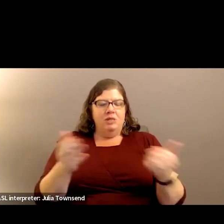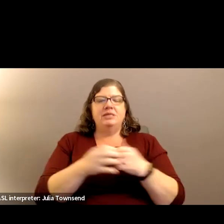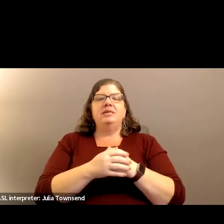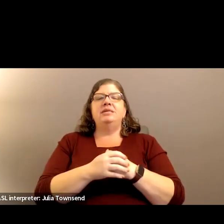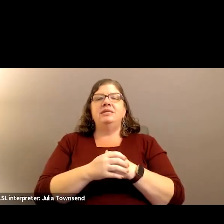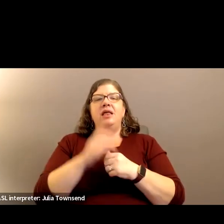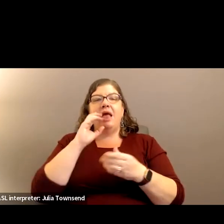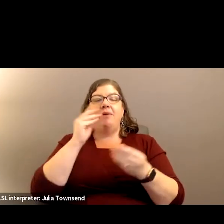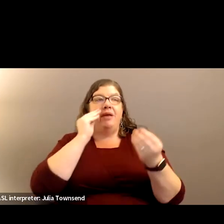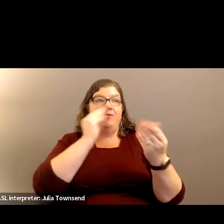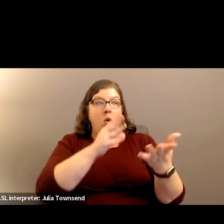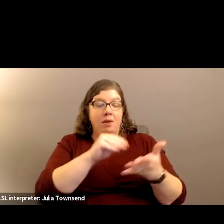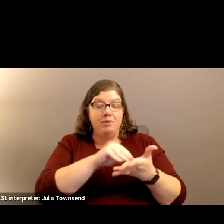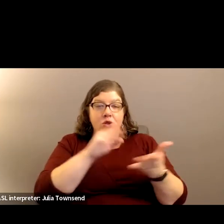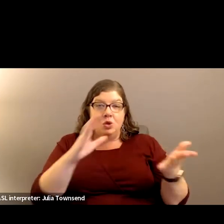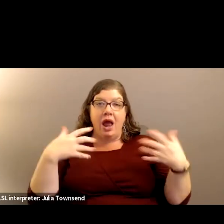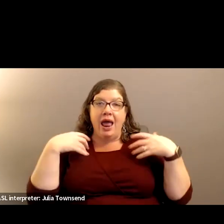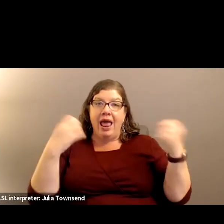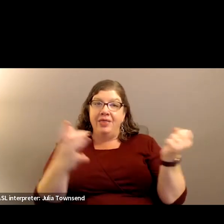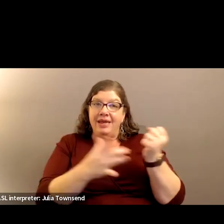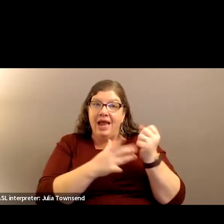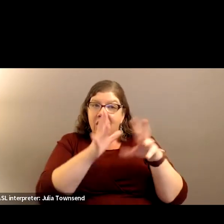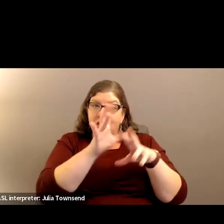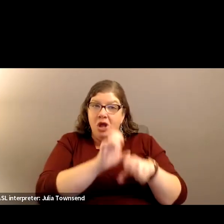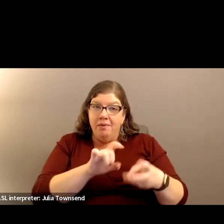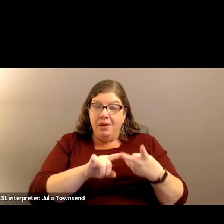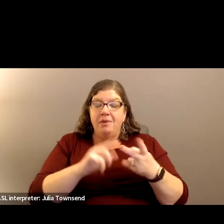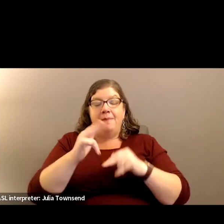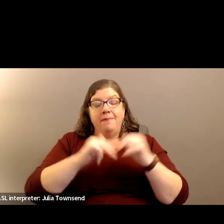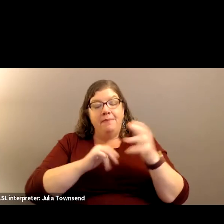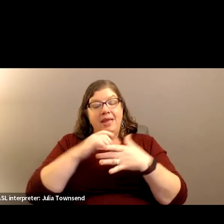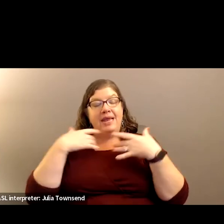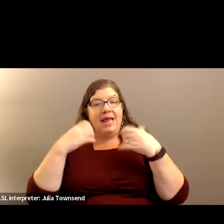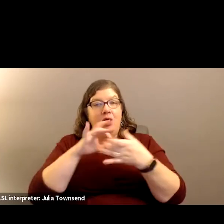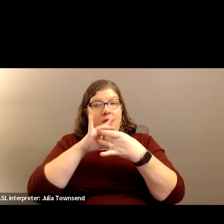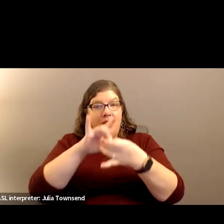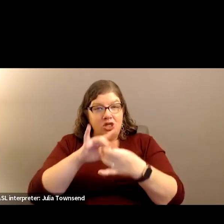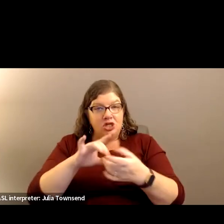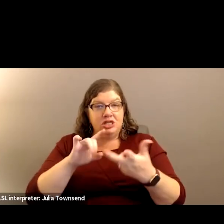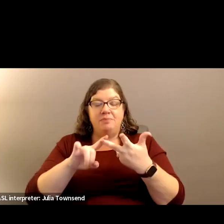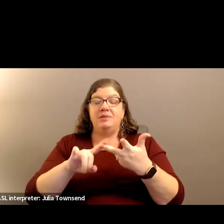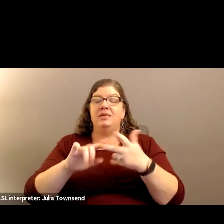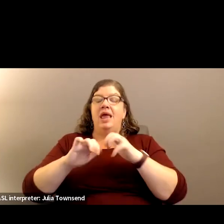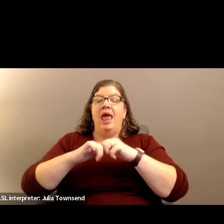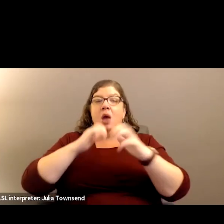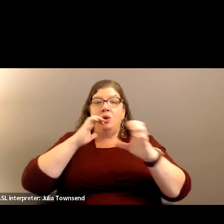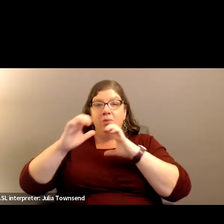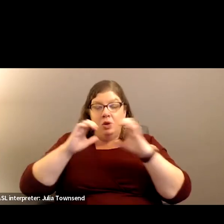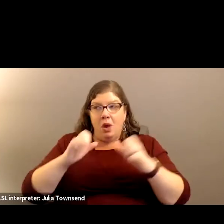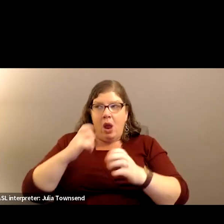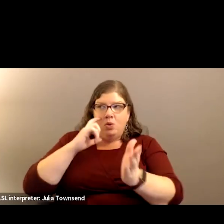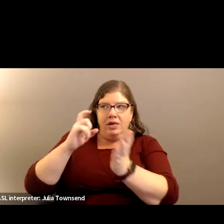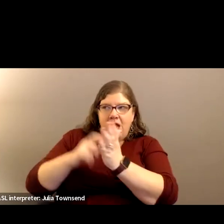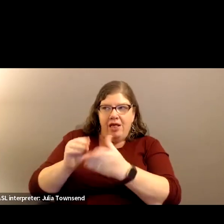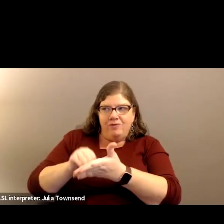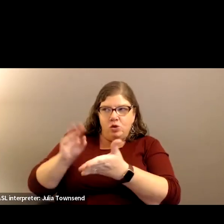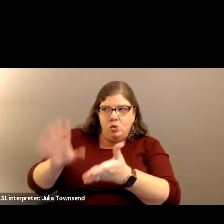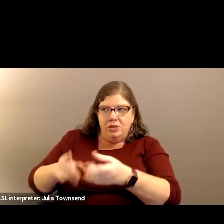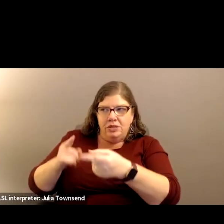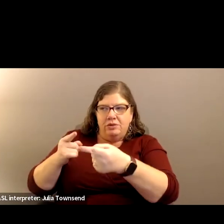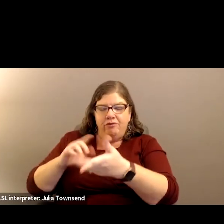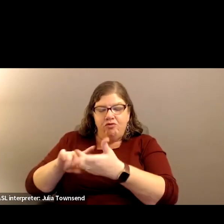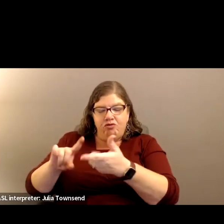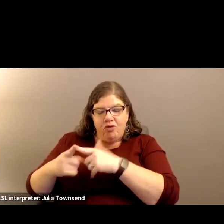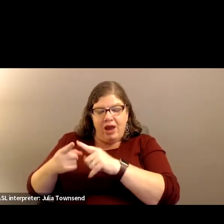students on healthy technology habits, how to build healthy relationships, how to communicate, how to tell when a friend is struggling, how to